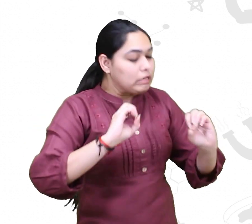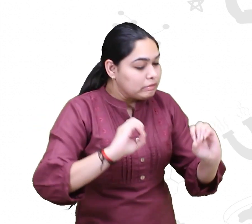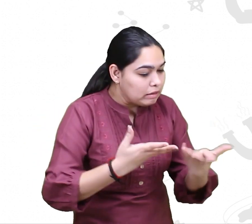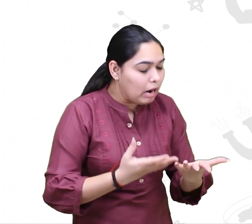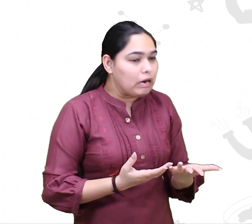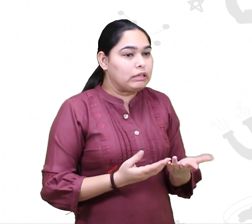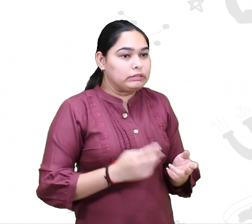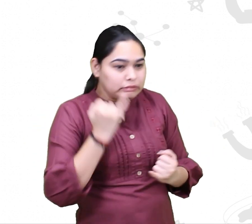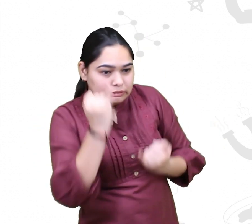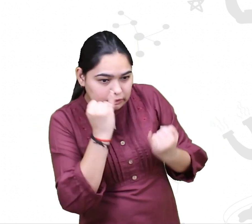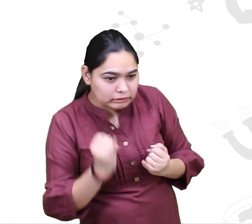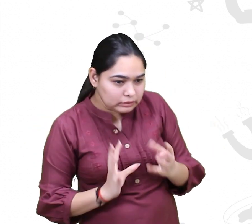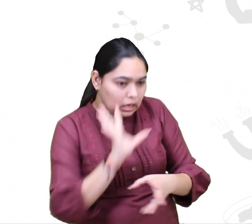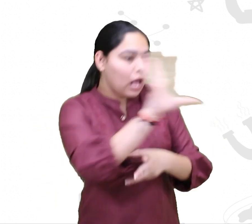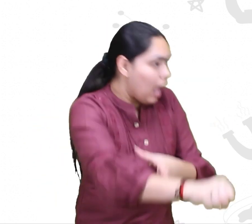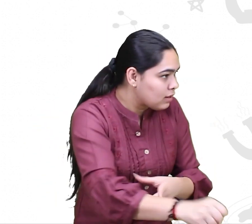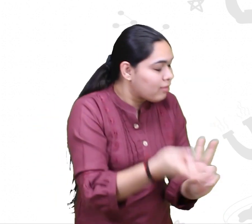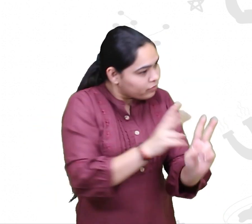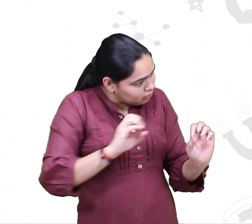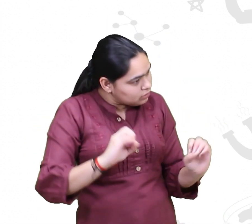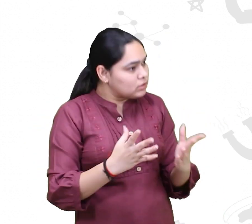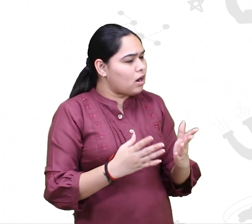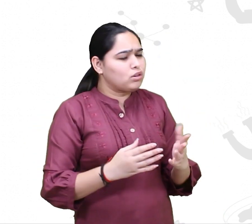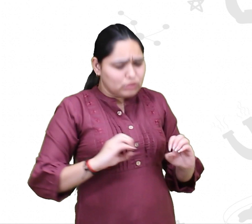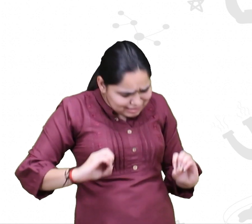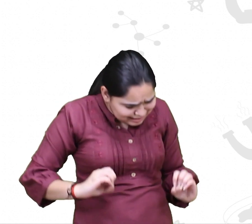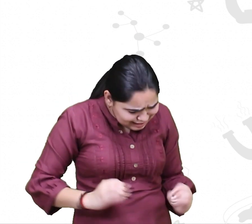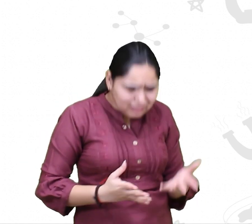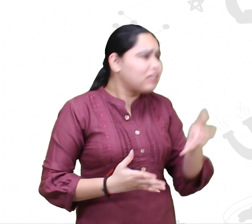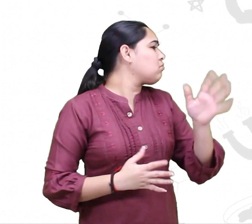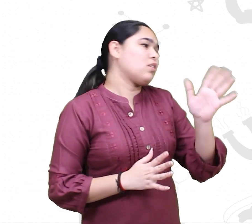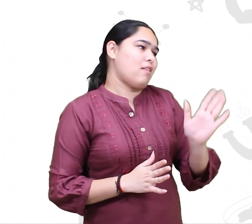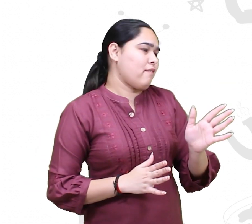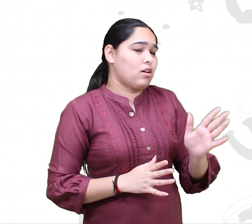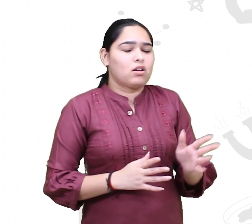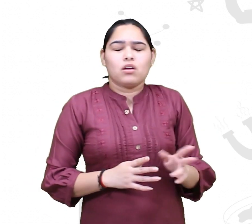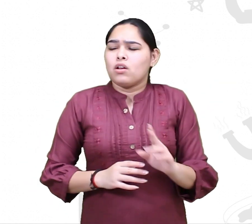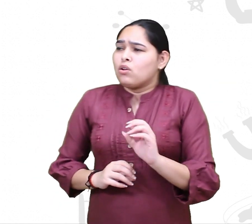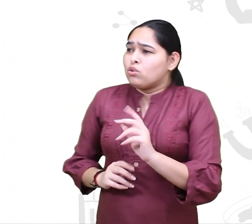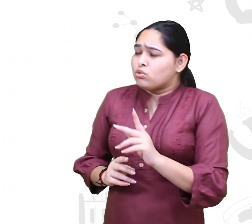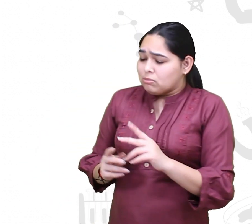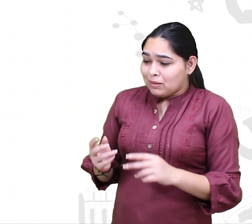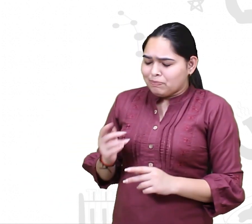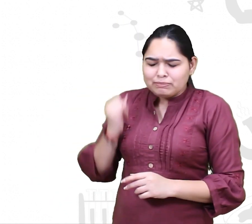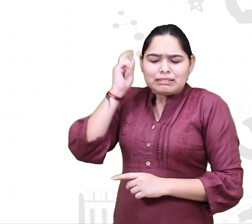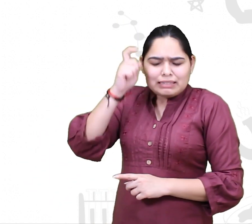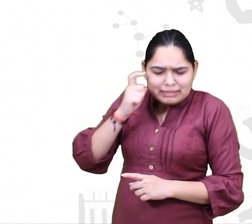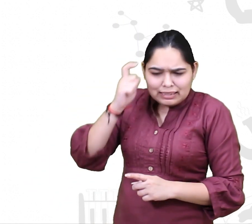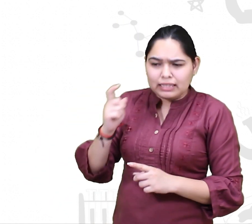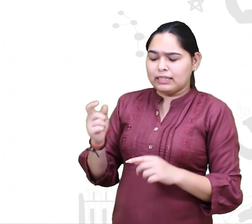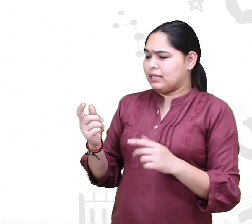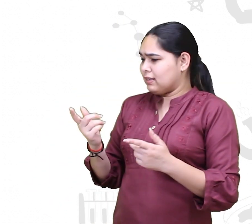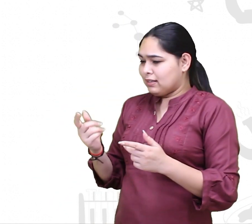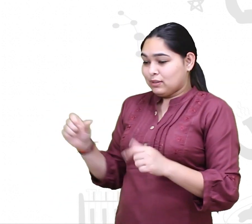opened as soon as it hatches. The moment it comes out of the egg, will beg for food. So, this happens at a certain